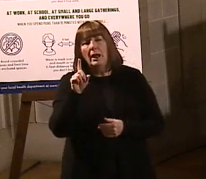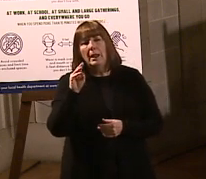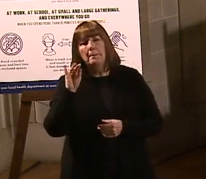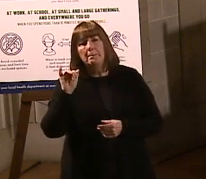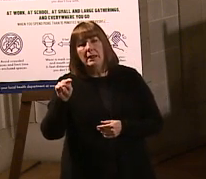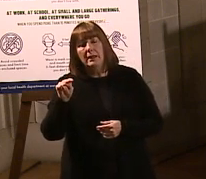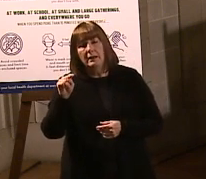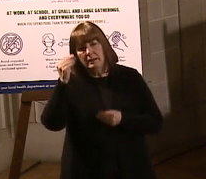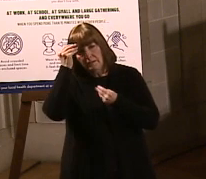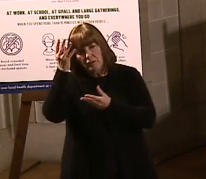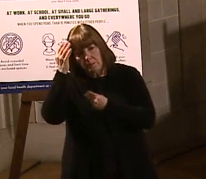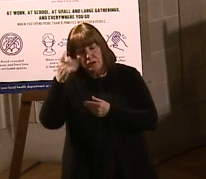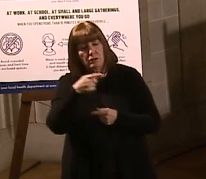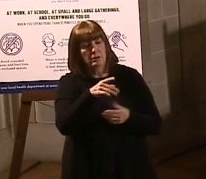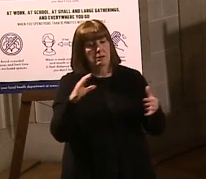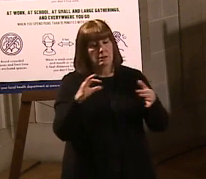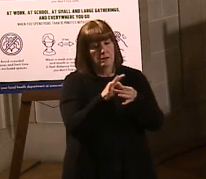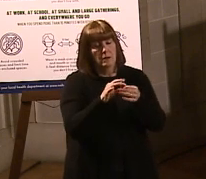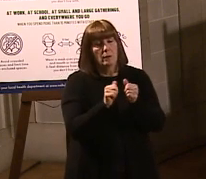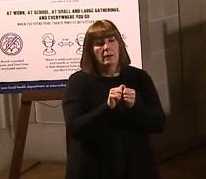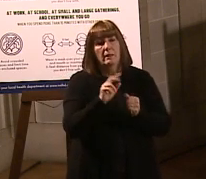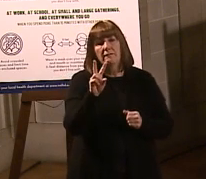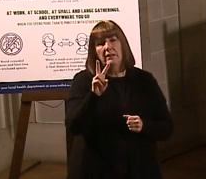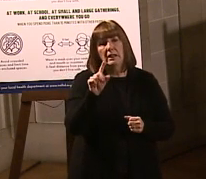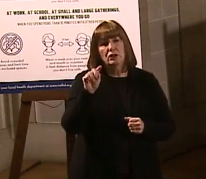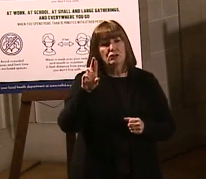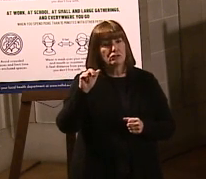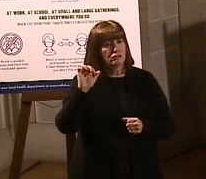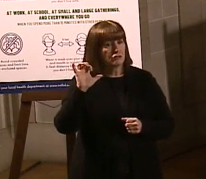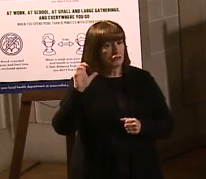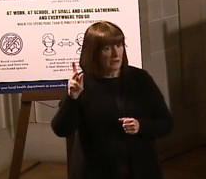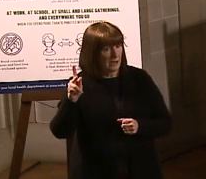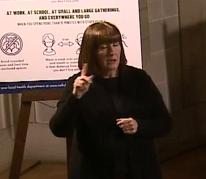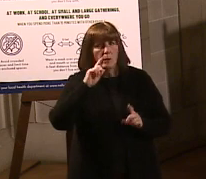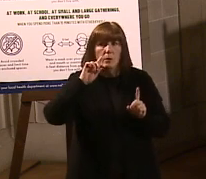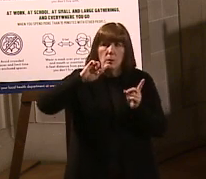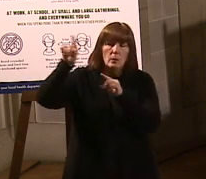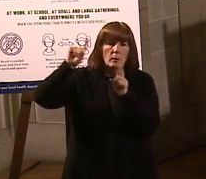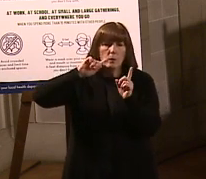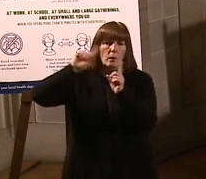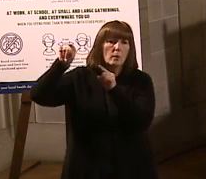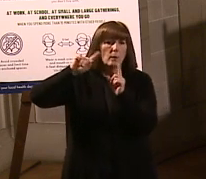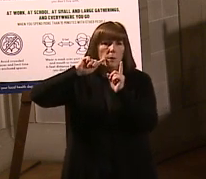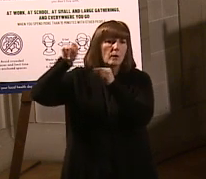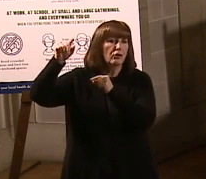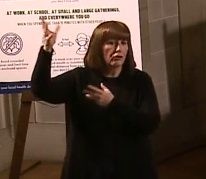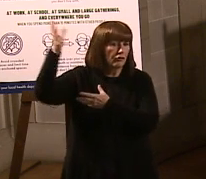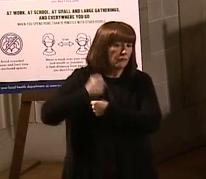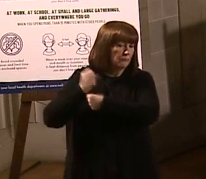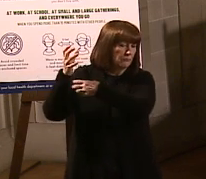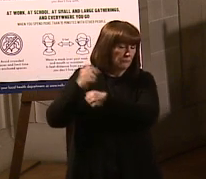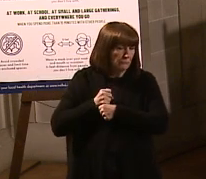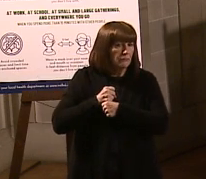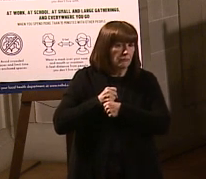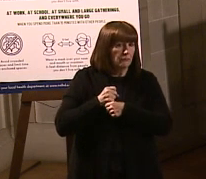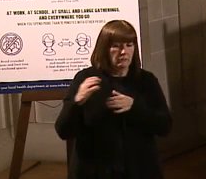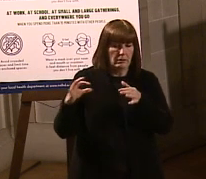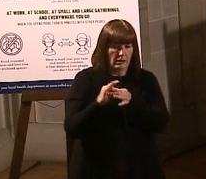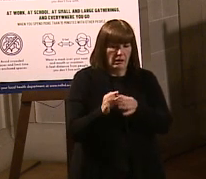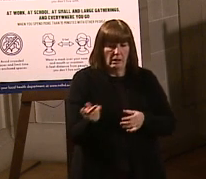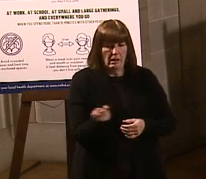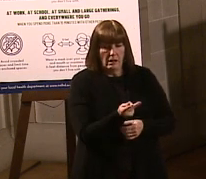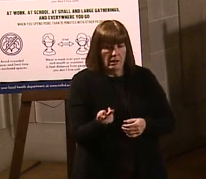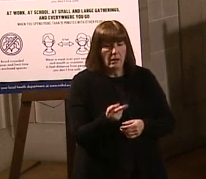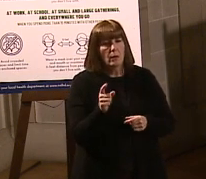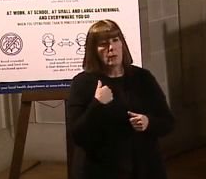and it also connects with V-Tracks. V-Tracks is the system that does all our ordering, and that's where we monitor